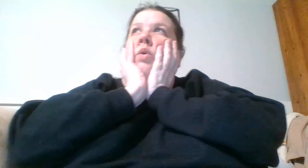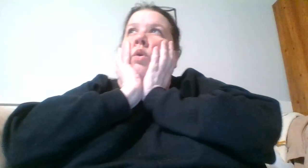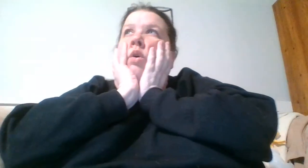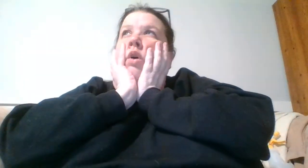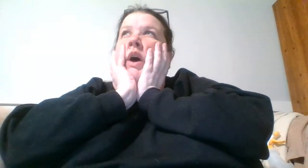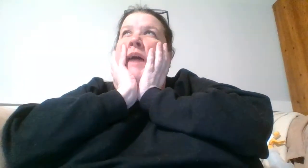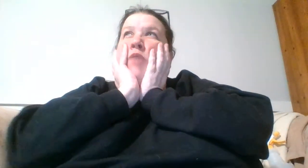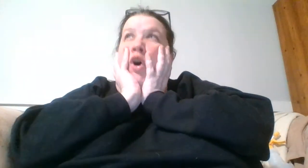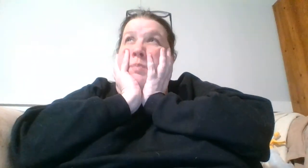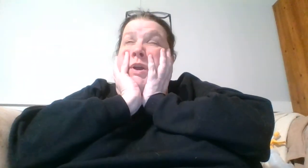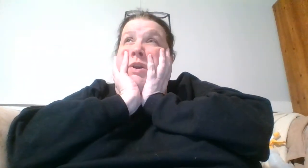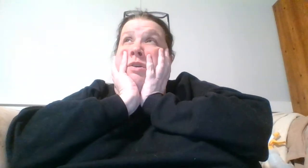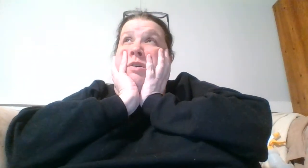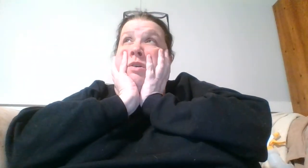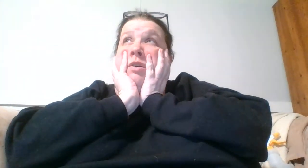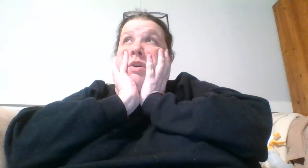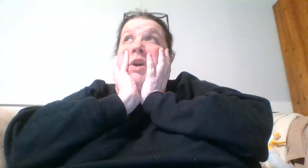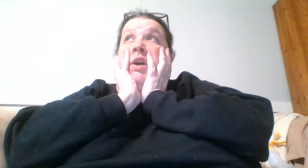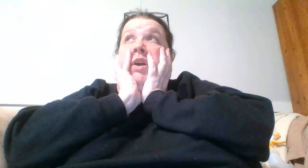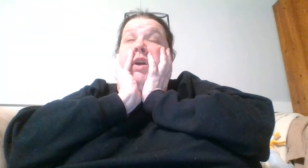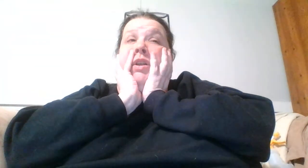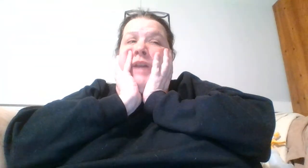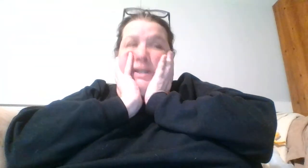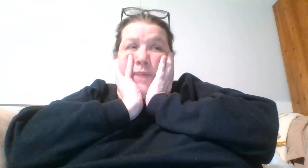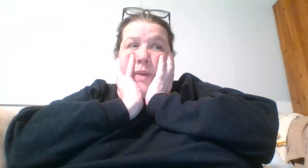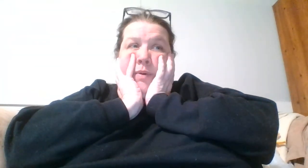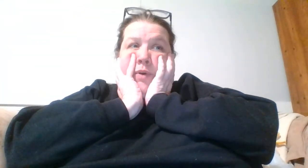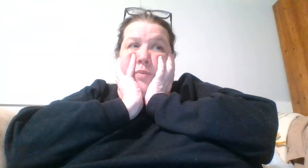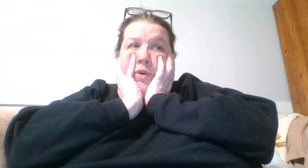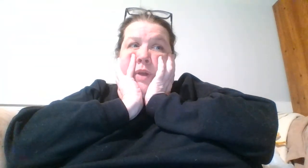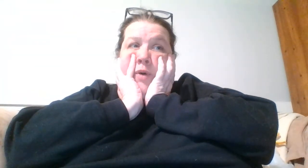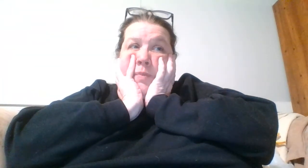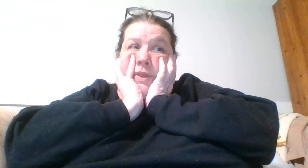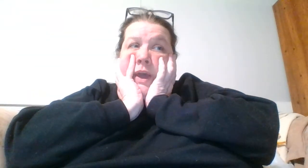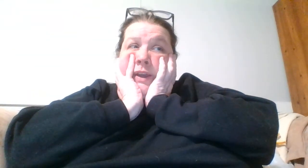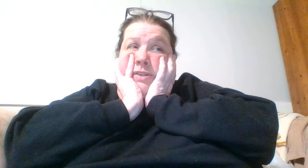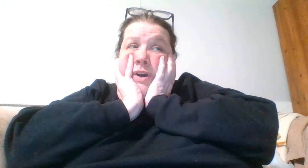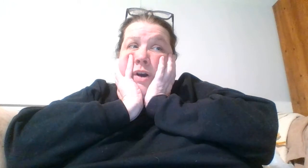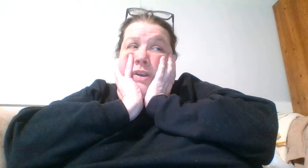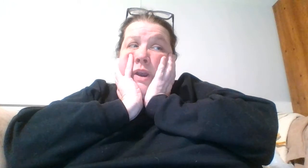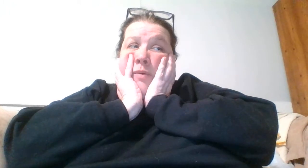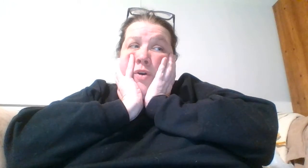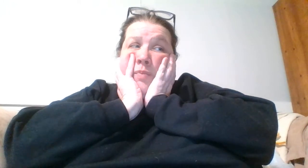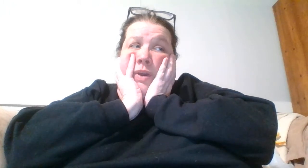So I'm hoping that's on my WIPGO board. I'm hoping that gets called and I'm hoping